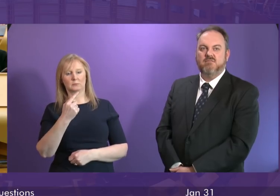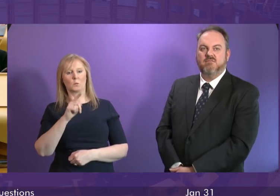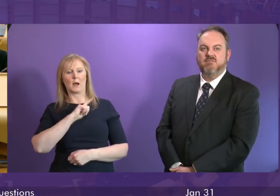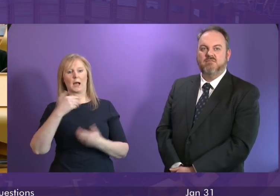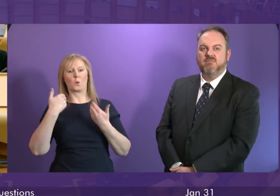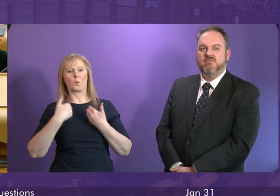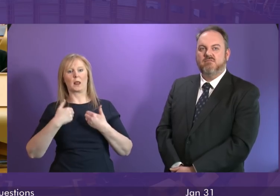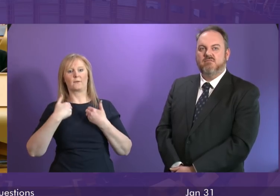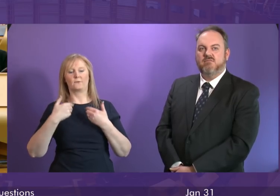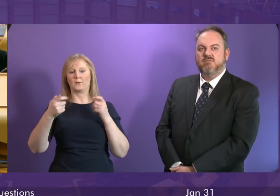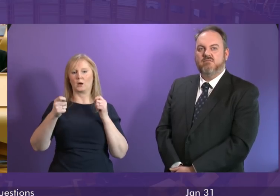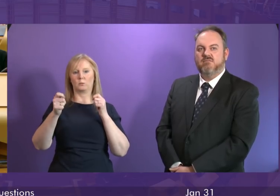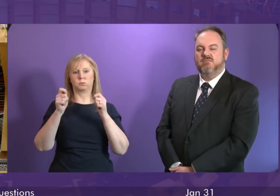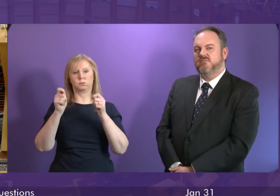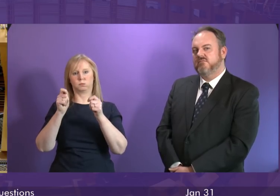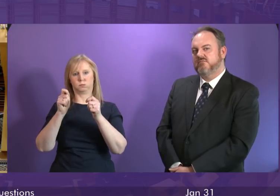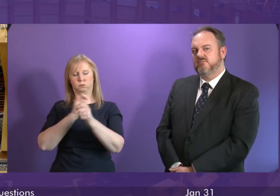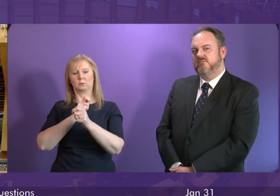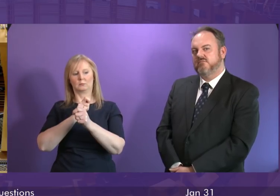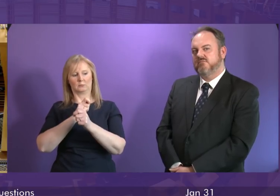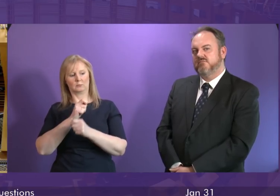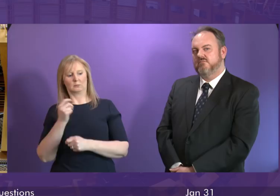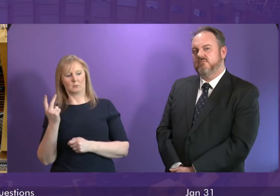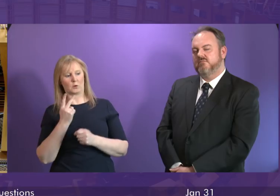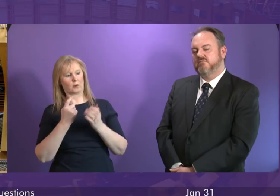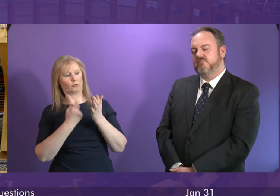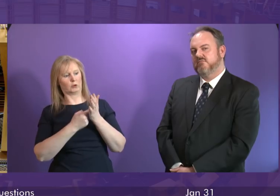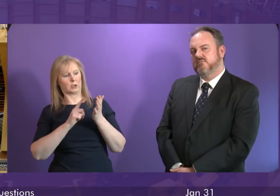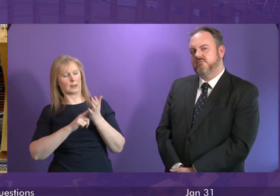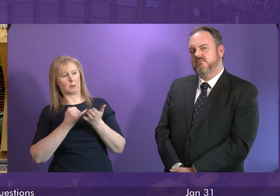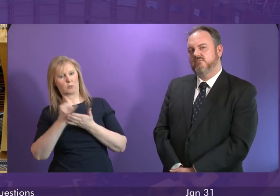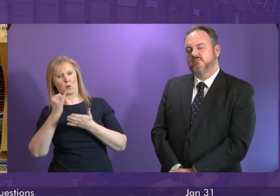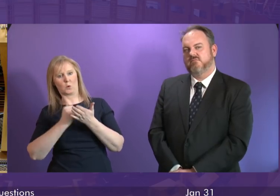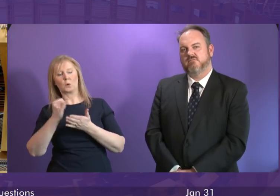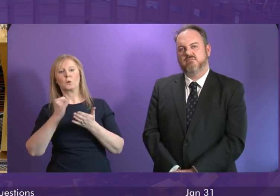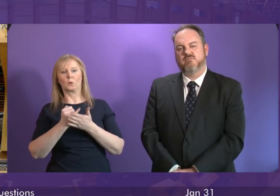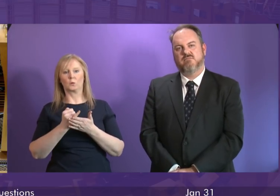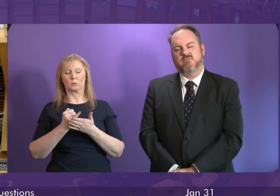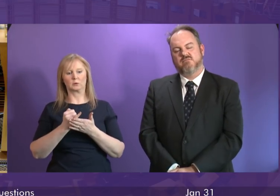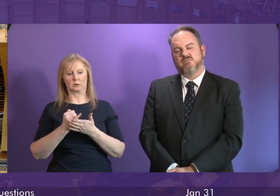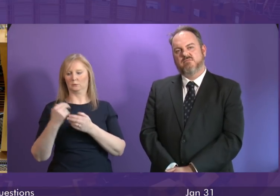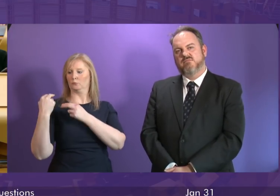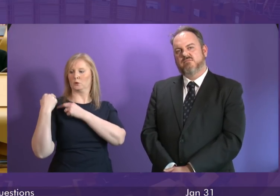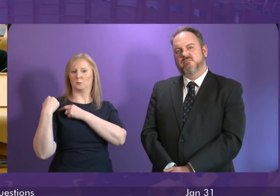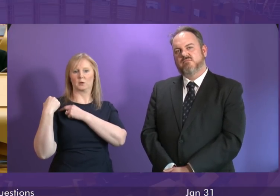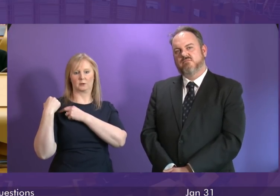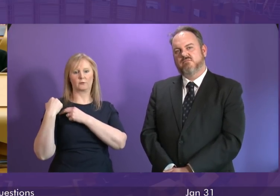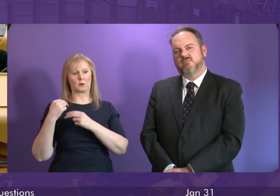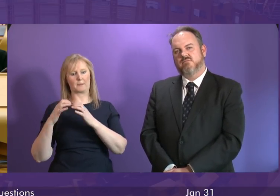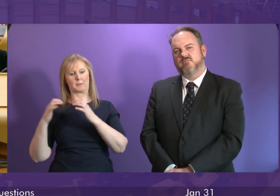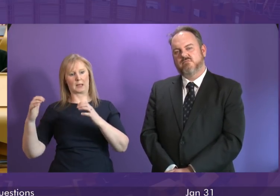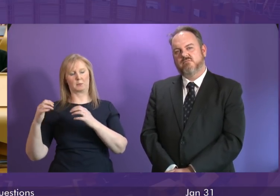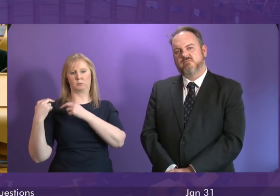changes which both I and Richard Leonard oppose. We differ on whether or not this Parliament should be responsible for the welfare system.